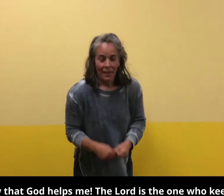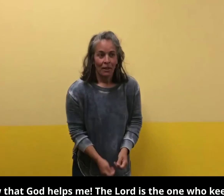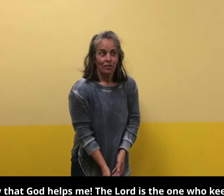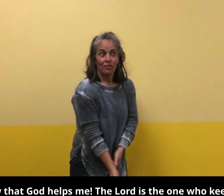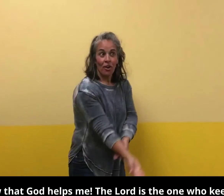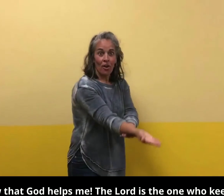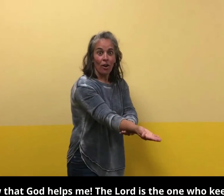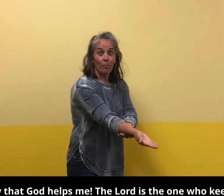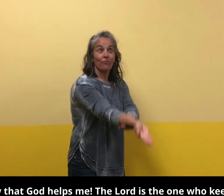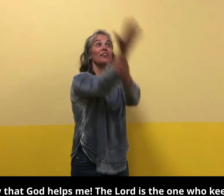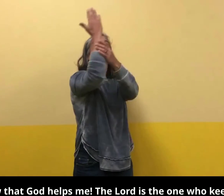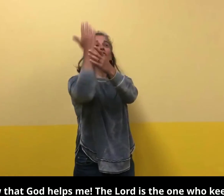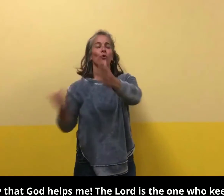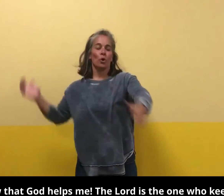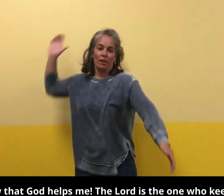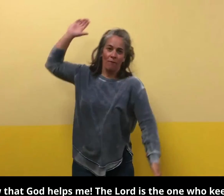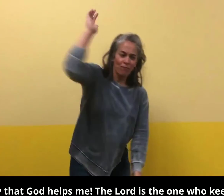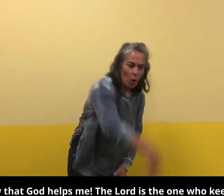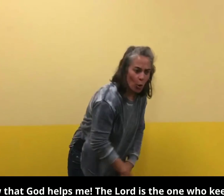psalm 54 4